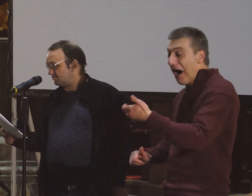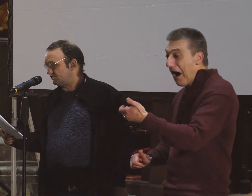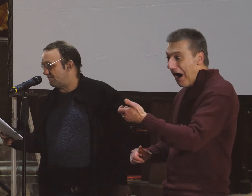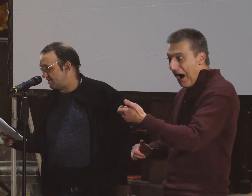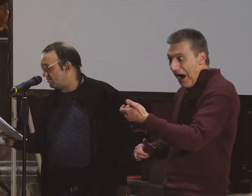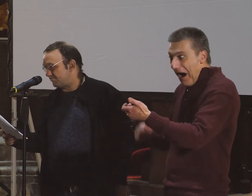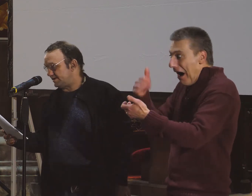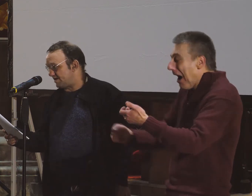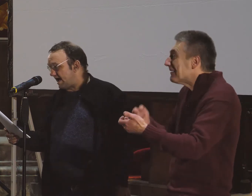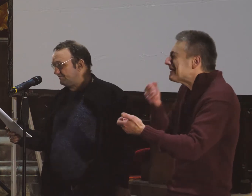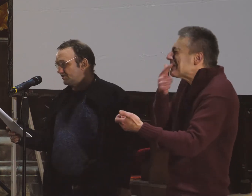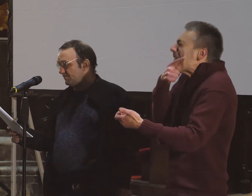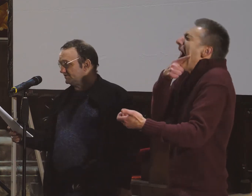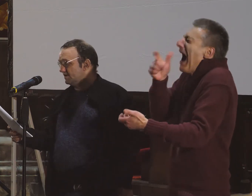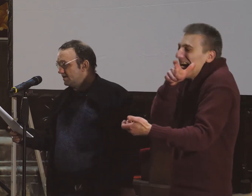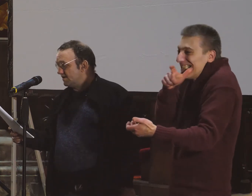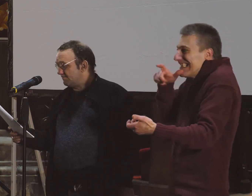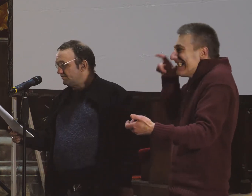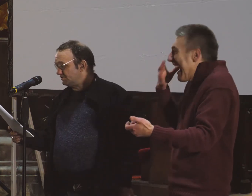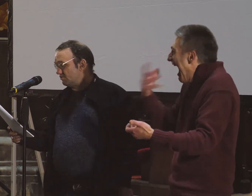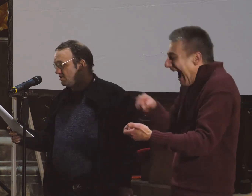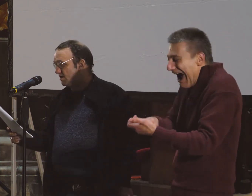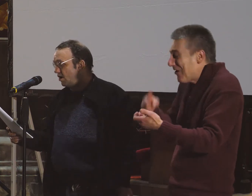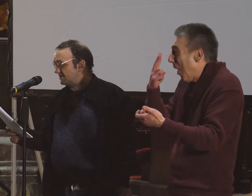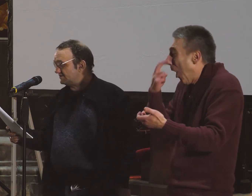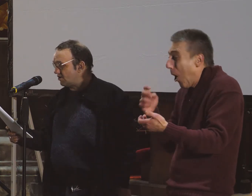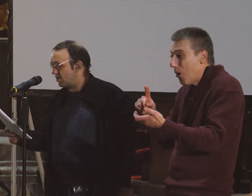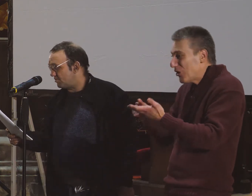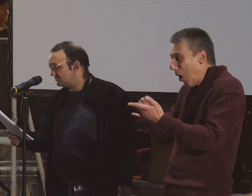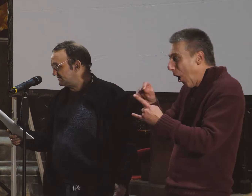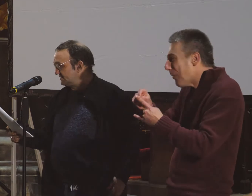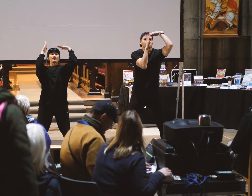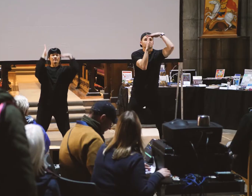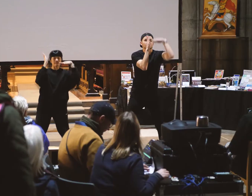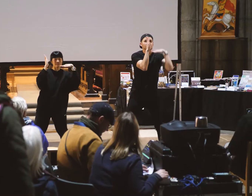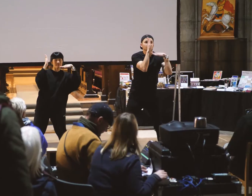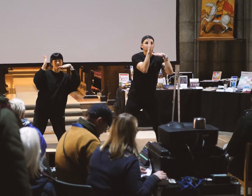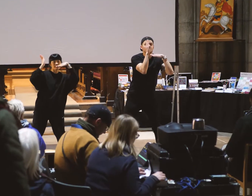as he was driving the old 3DBI, he said it's 52, up there's a whole little bus.